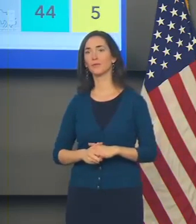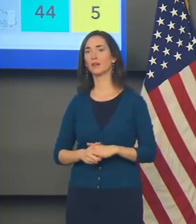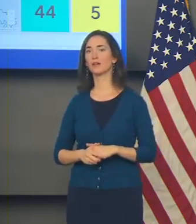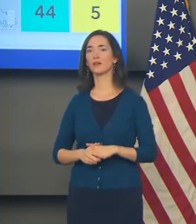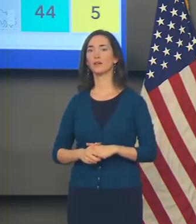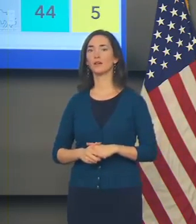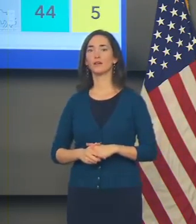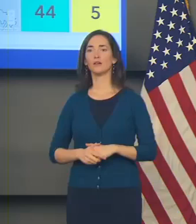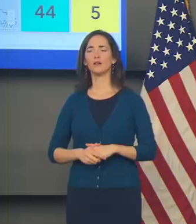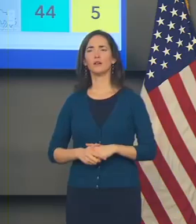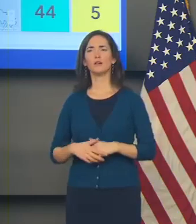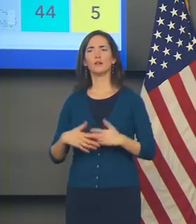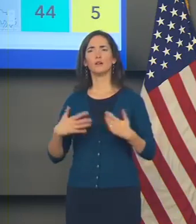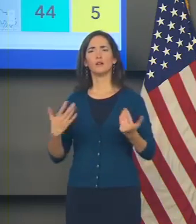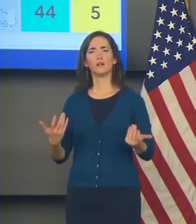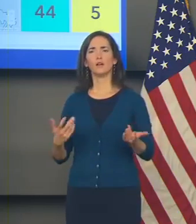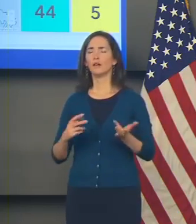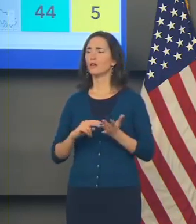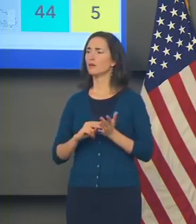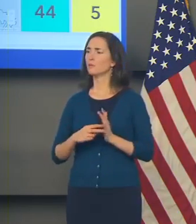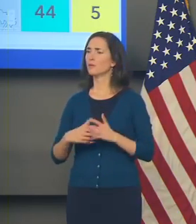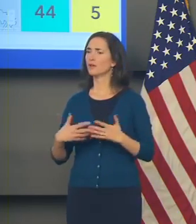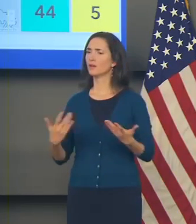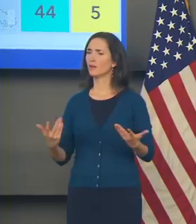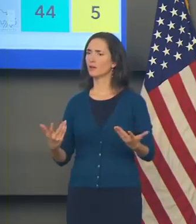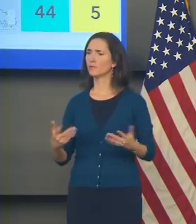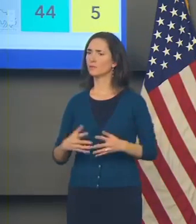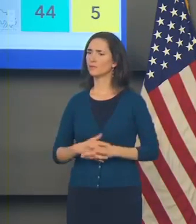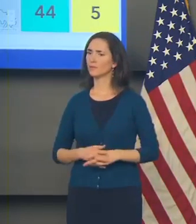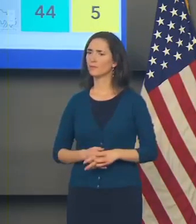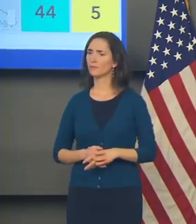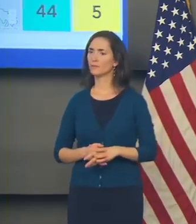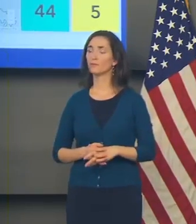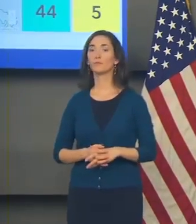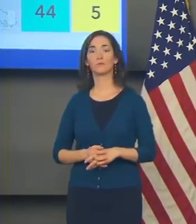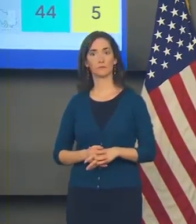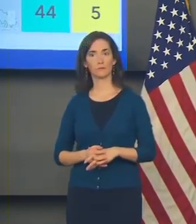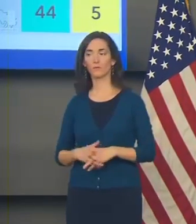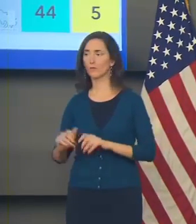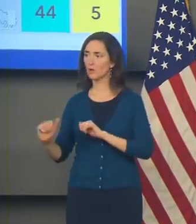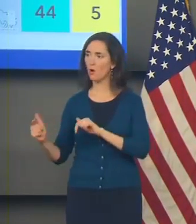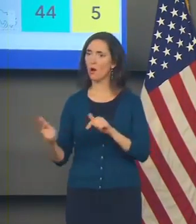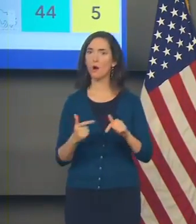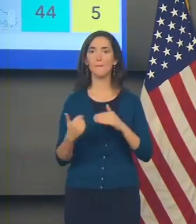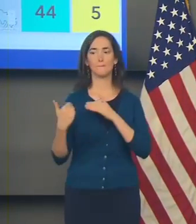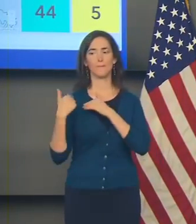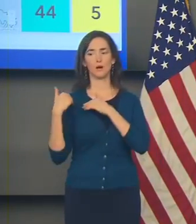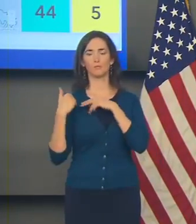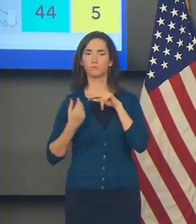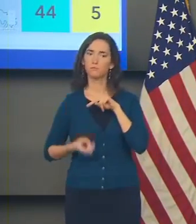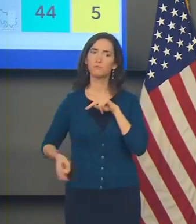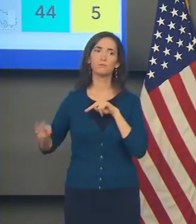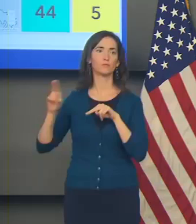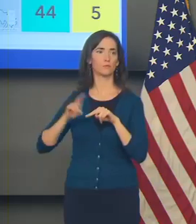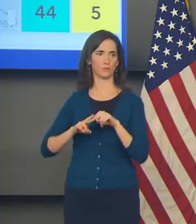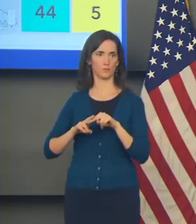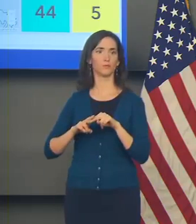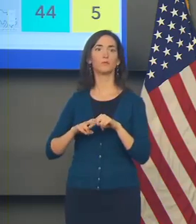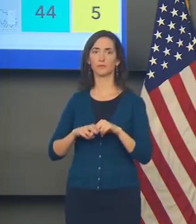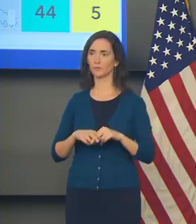I think that means that we all have a heightened duty then to make sure that we